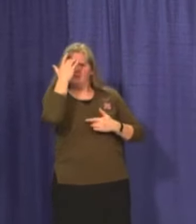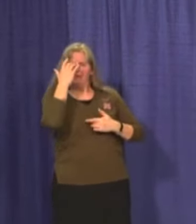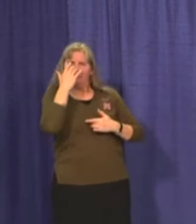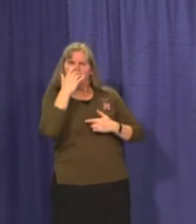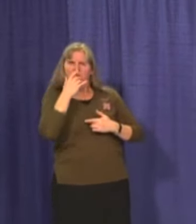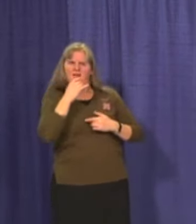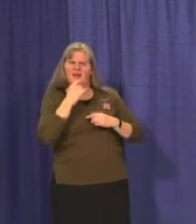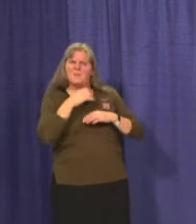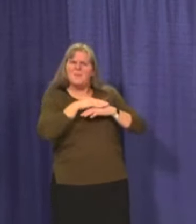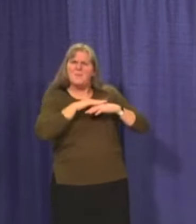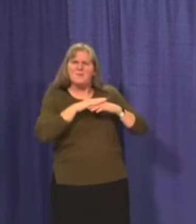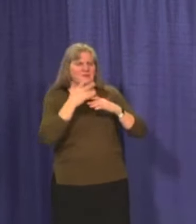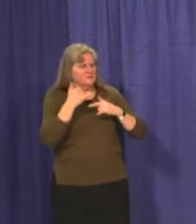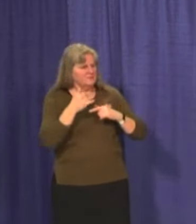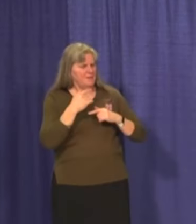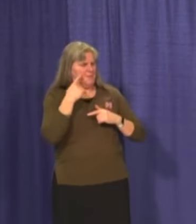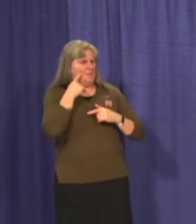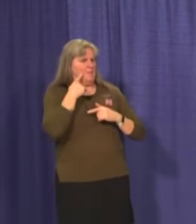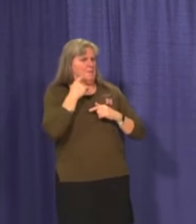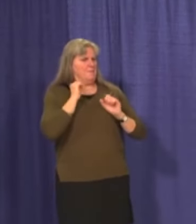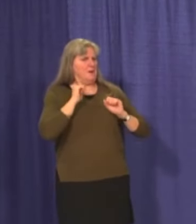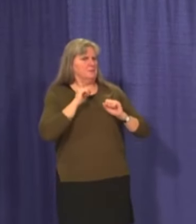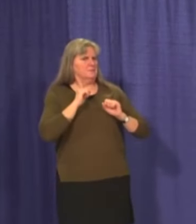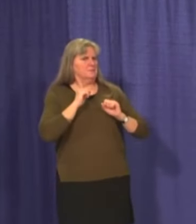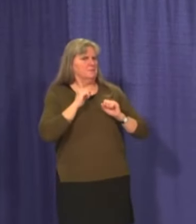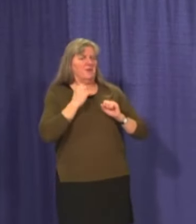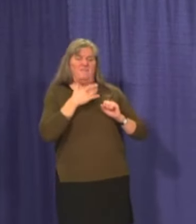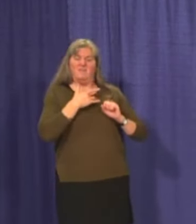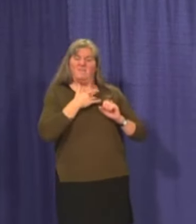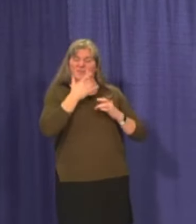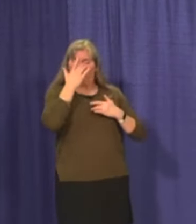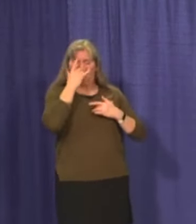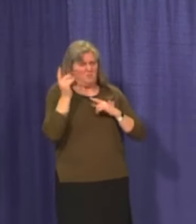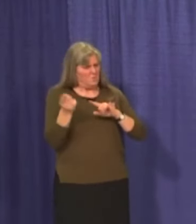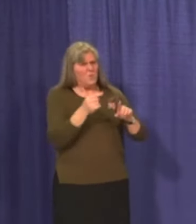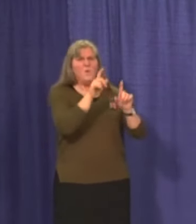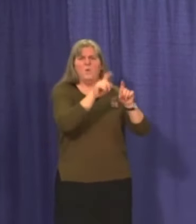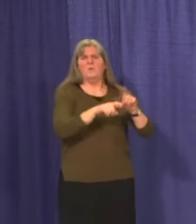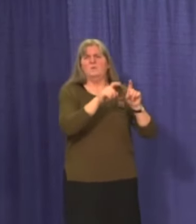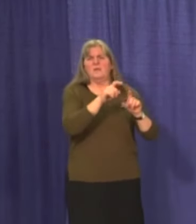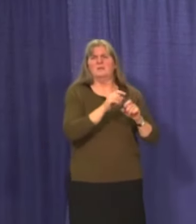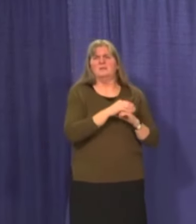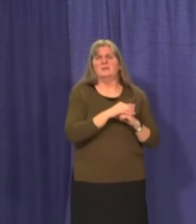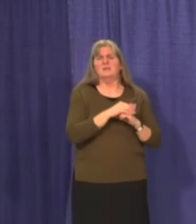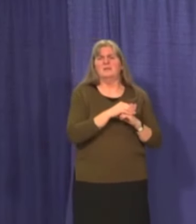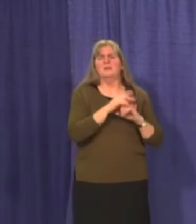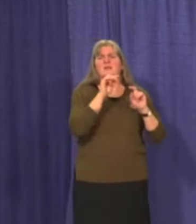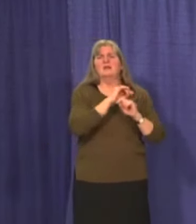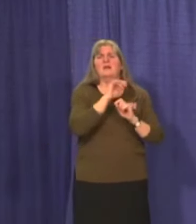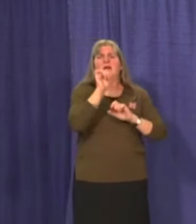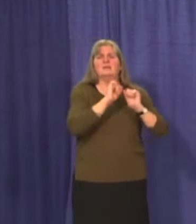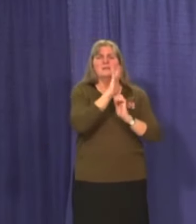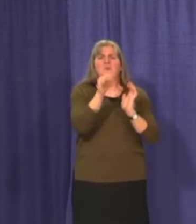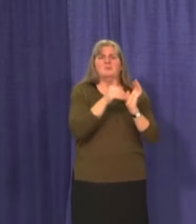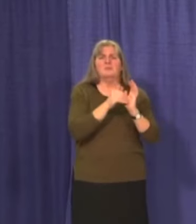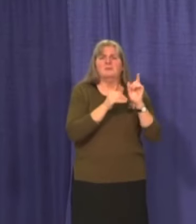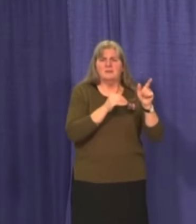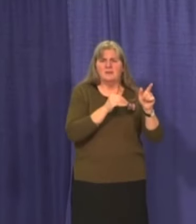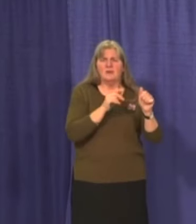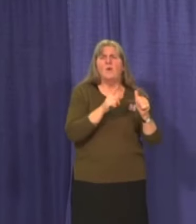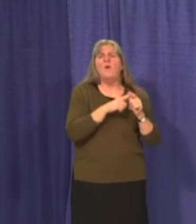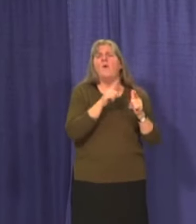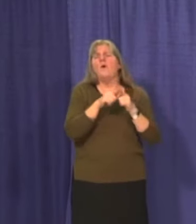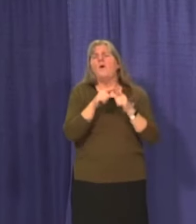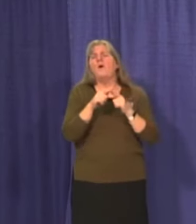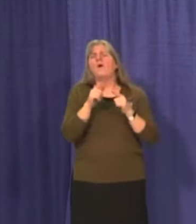seriously. If you do have symptoms, you should seek testing at the COVID Testing Assessment Center or at your